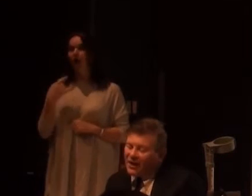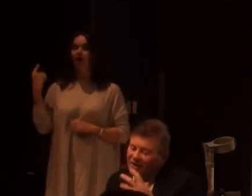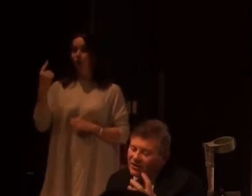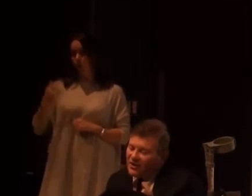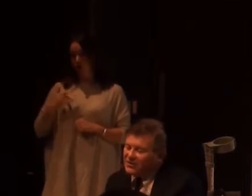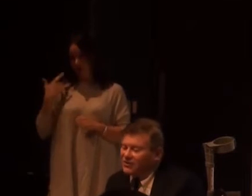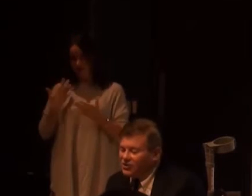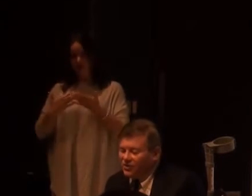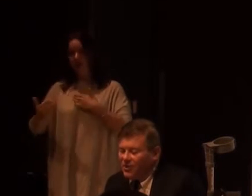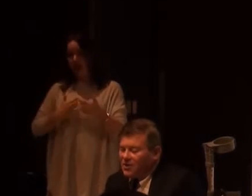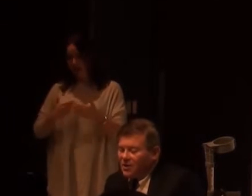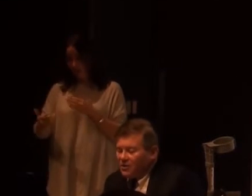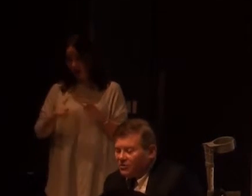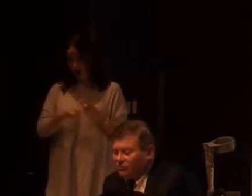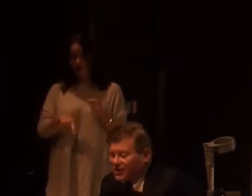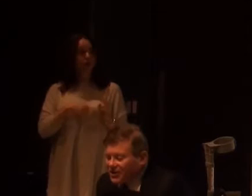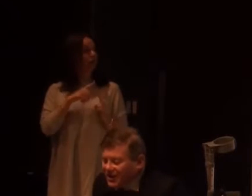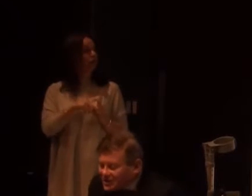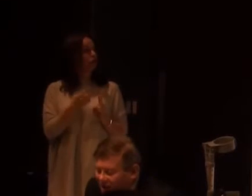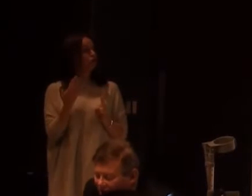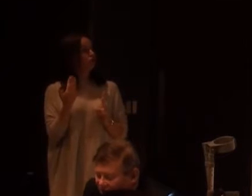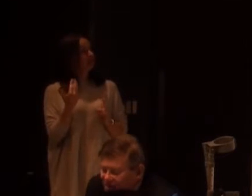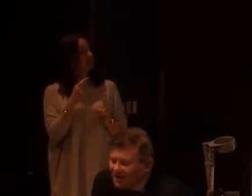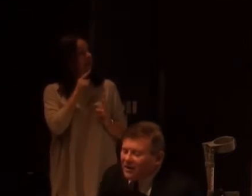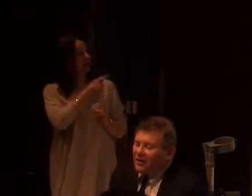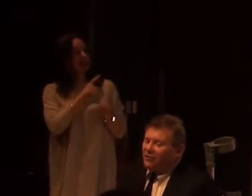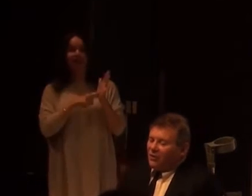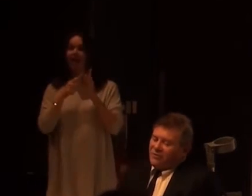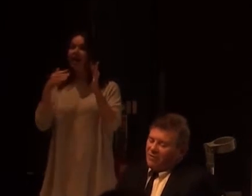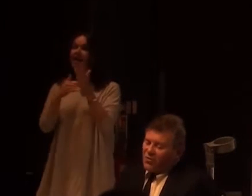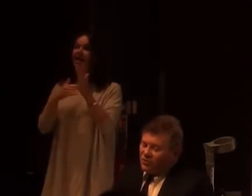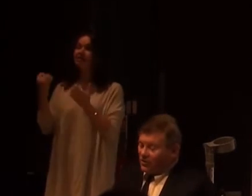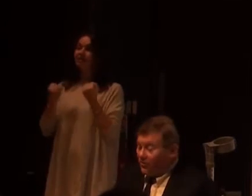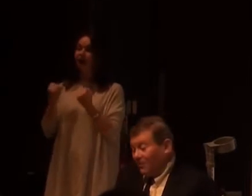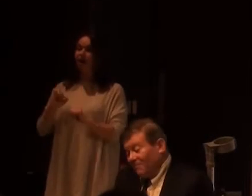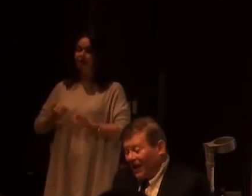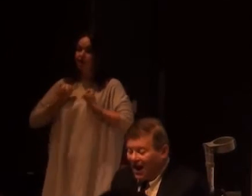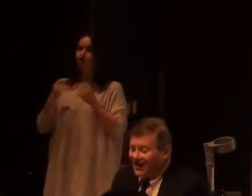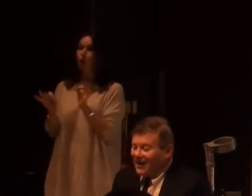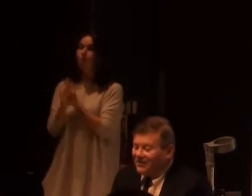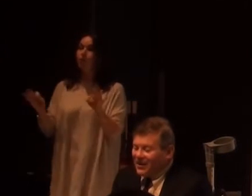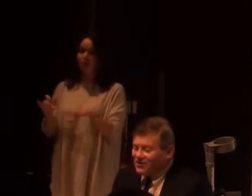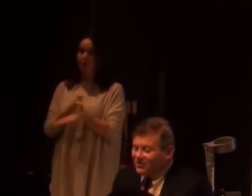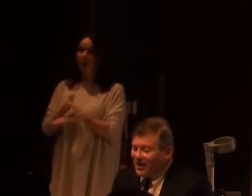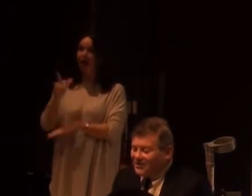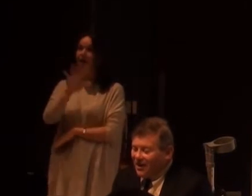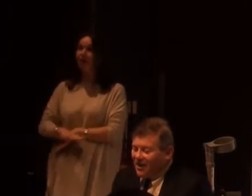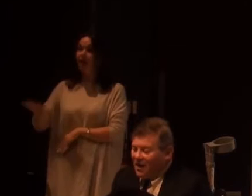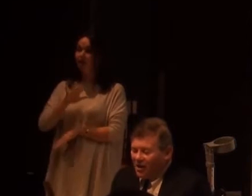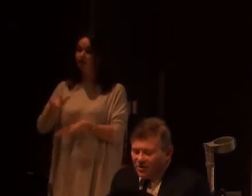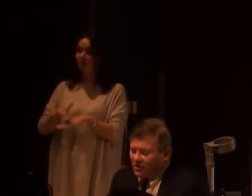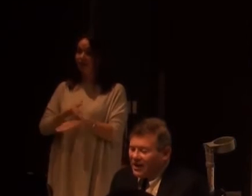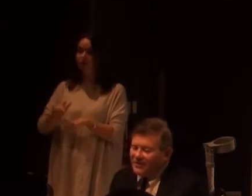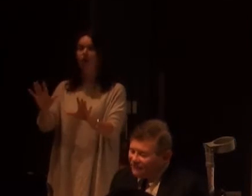Is It Anyway? that address this issue. Recently Liz Carr did her own musical play at the National Theatre.